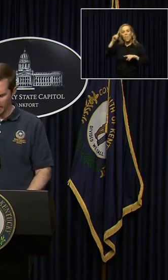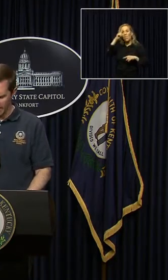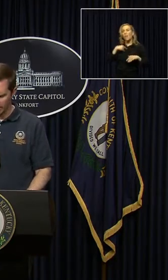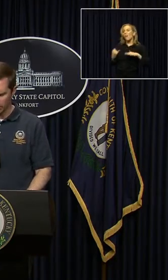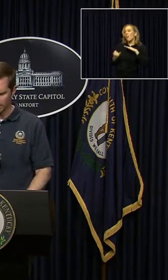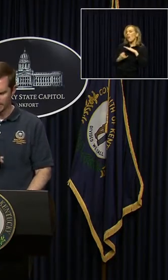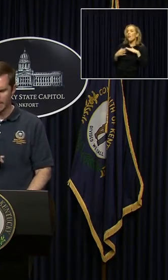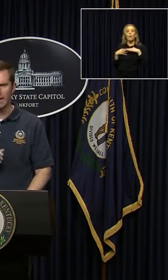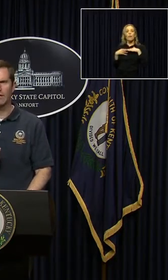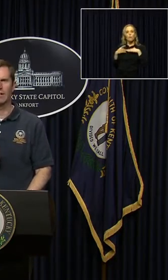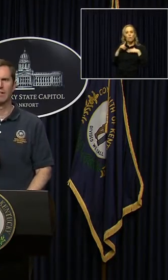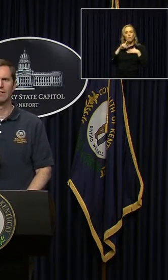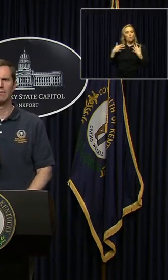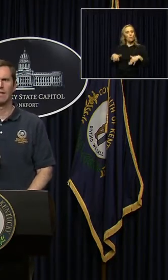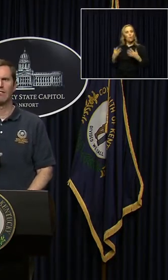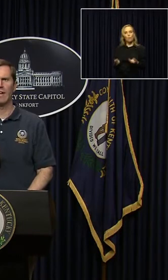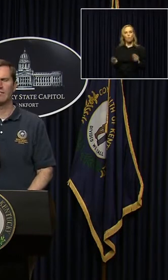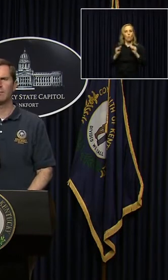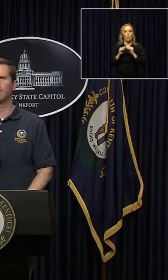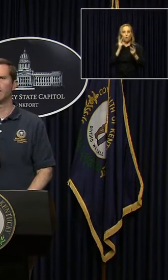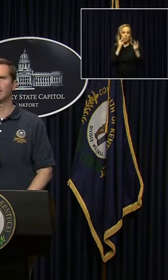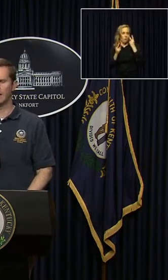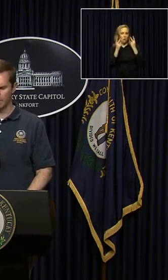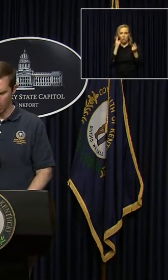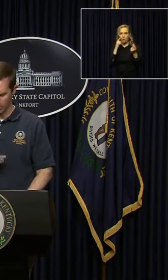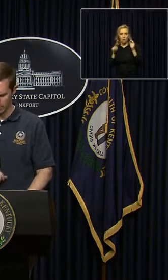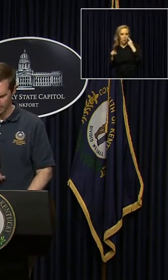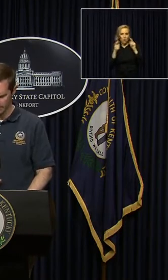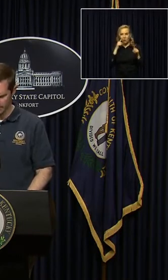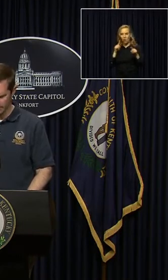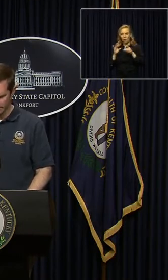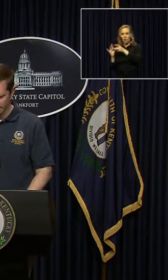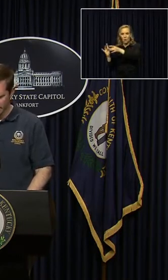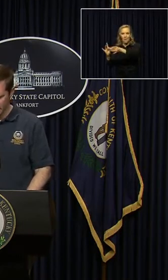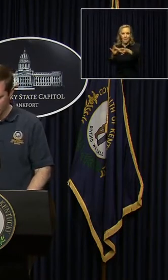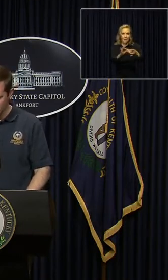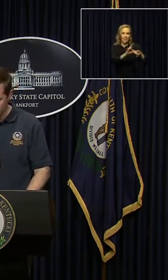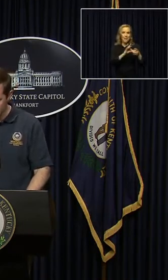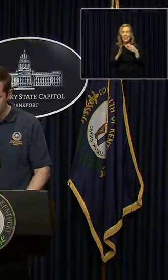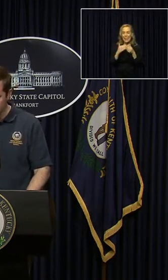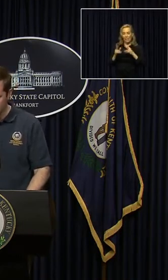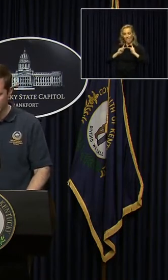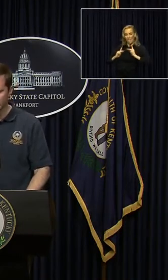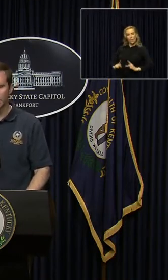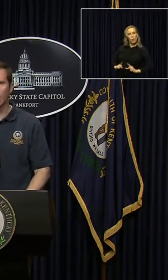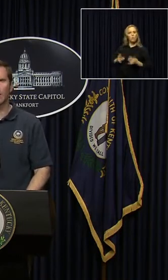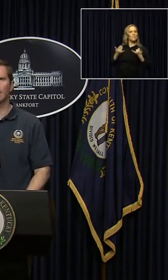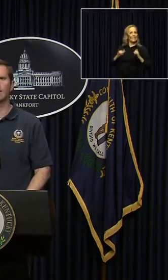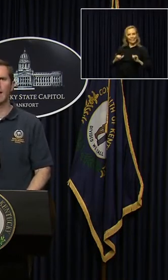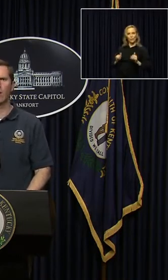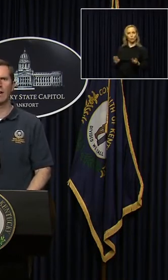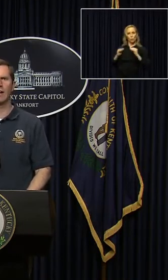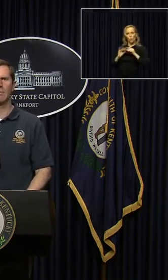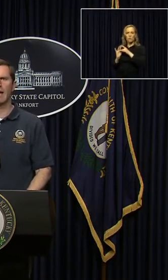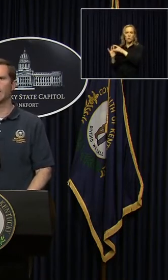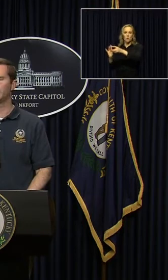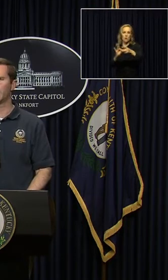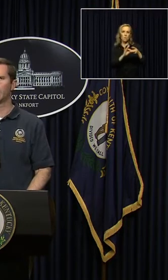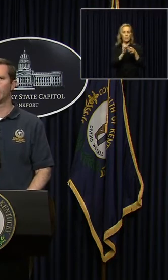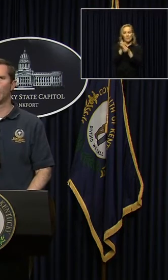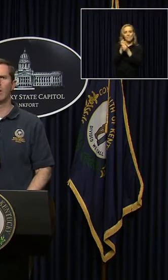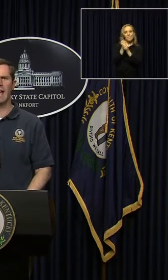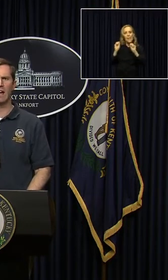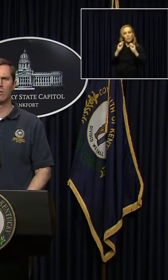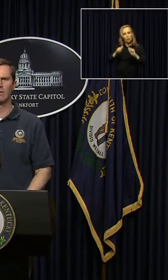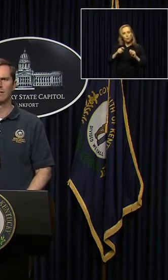than ever, even if we have to be physically apart. Our safety depends on us caring about